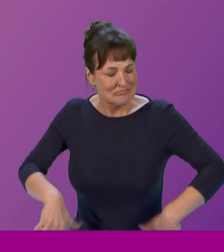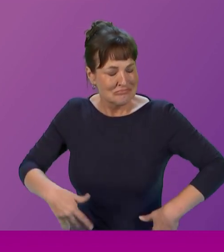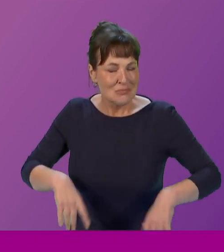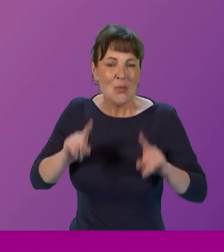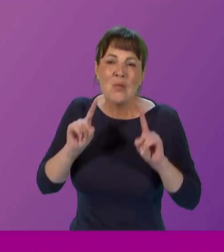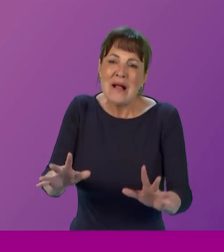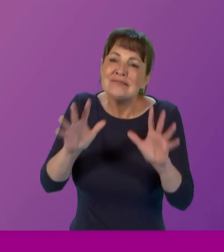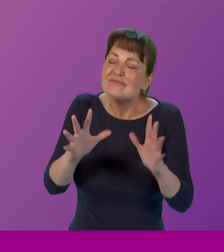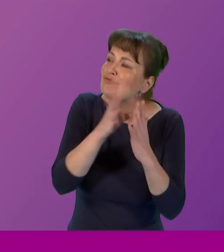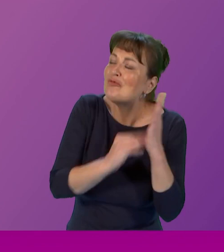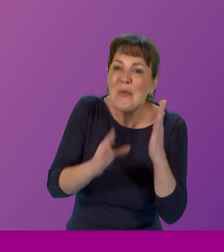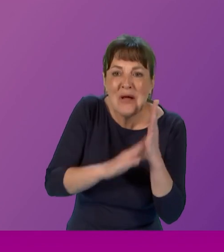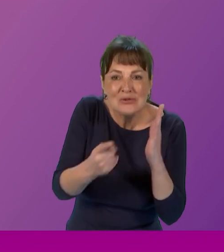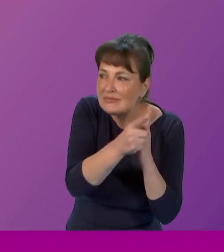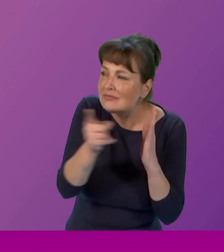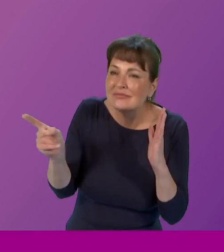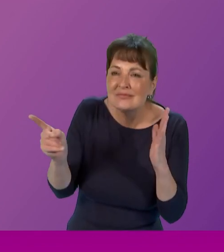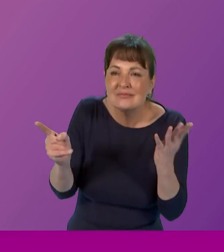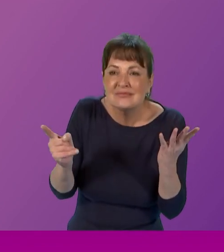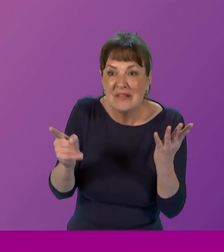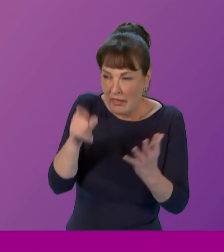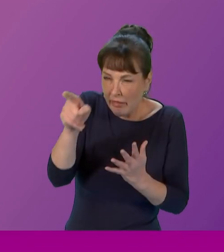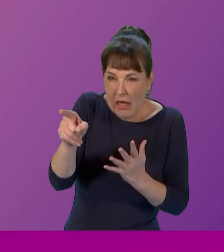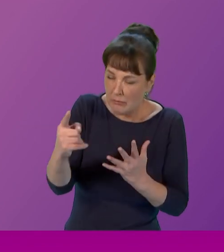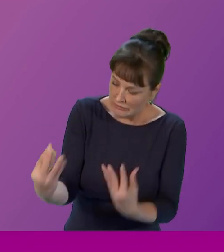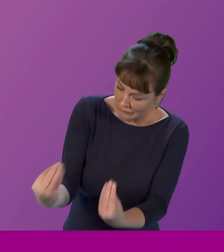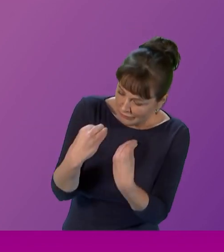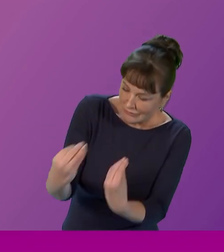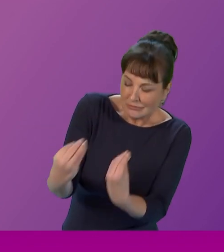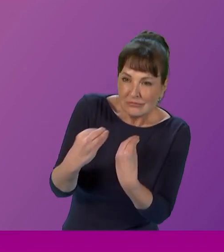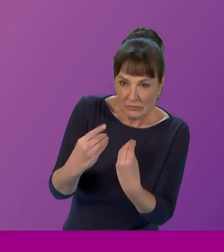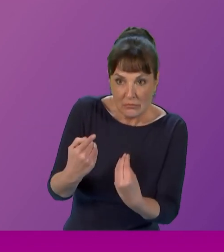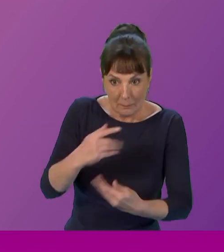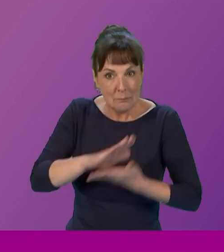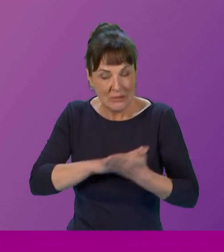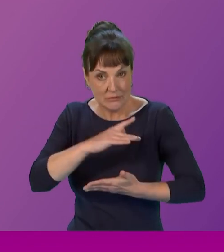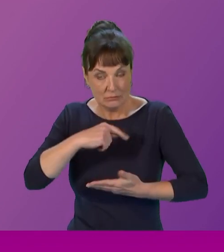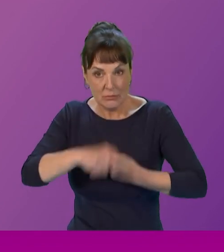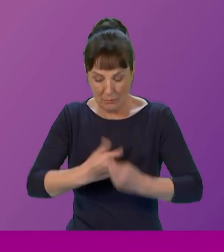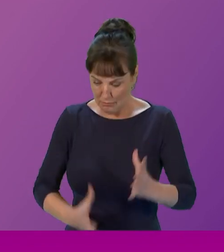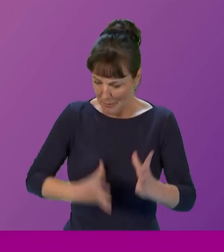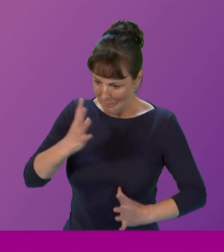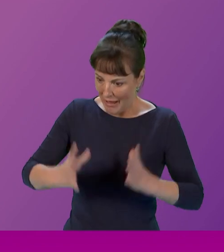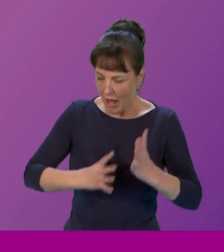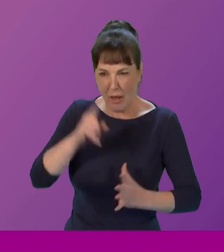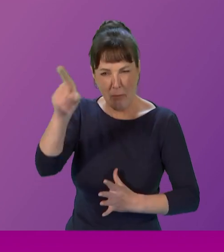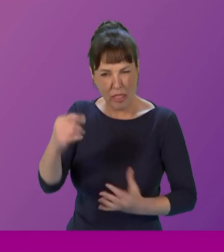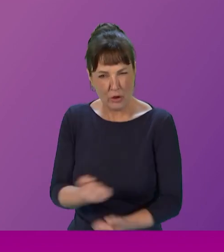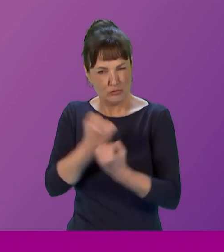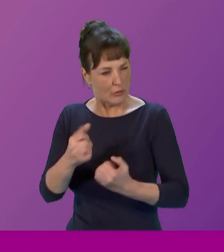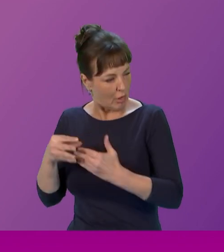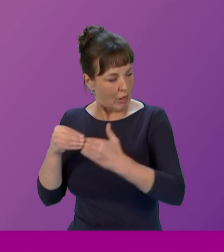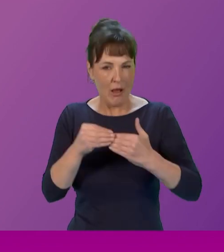and who have prepared us not only through their ability to educate but with their strength leadership and influence